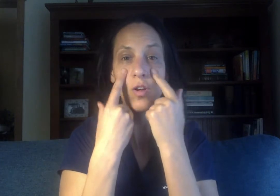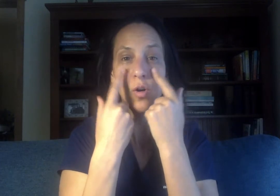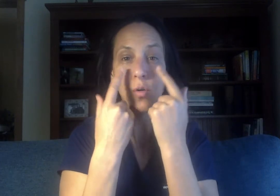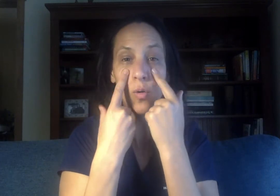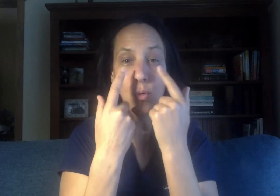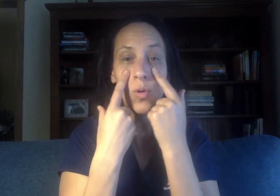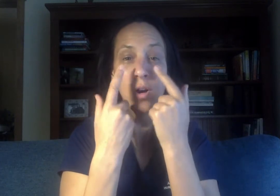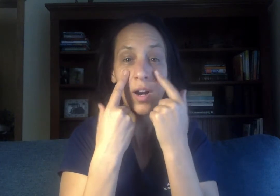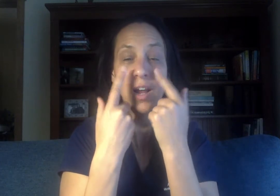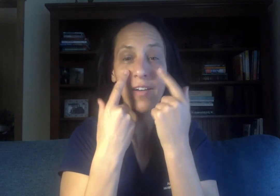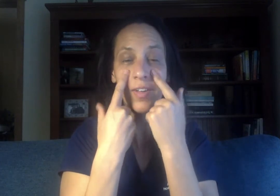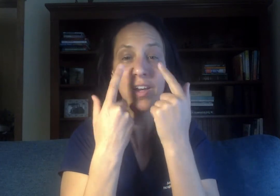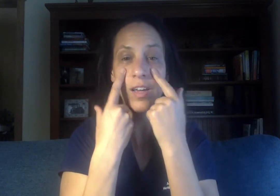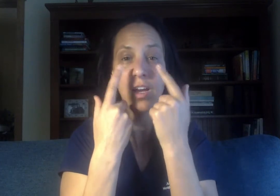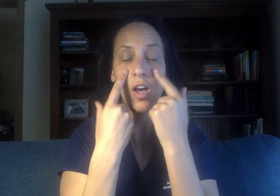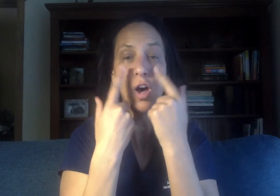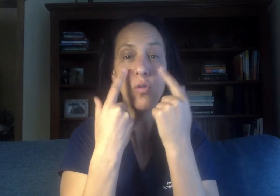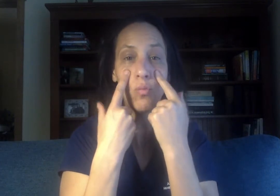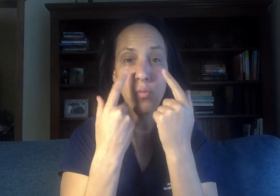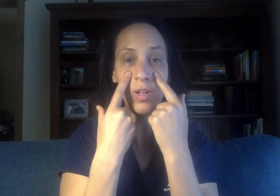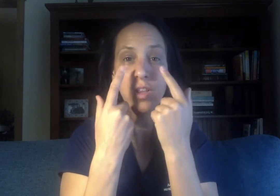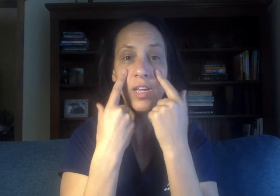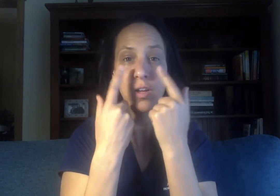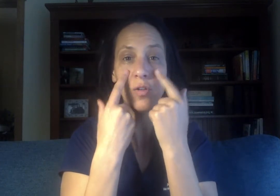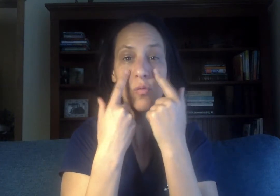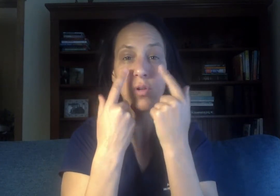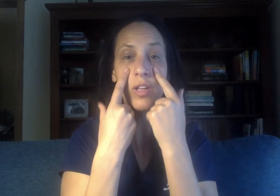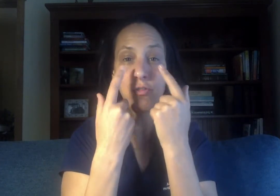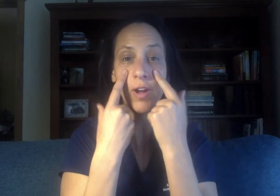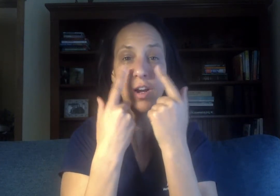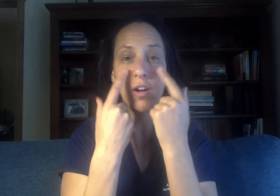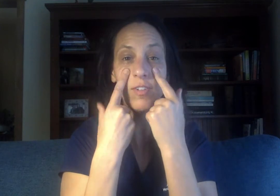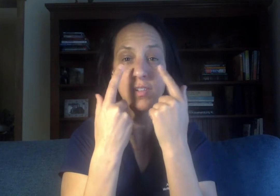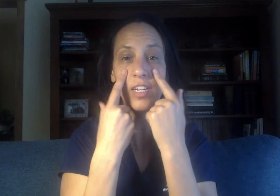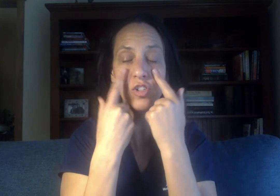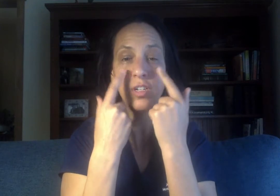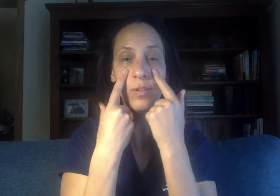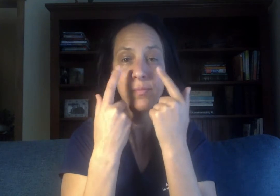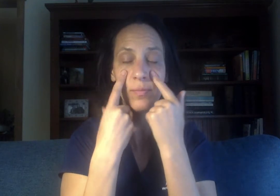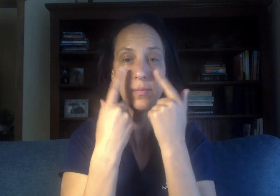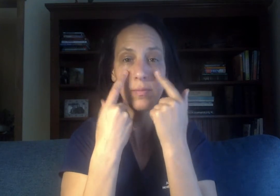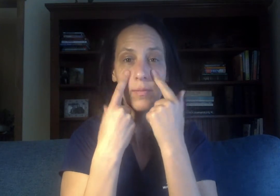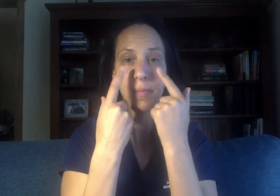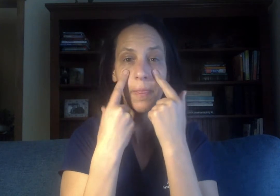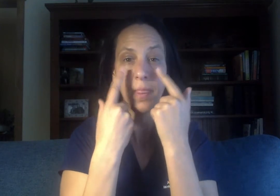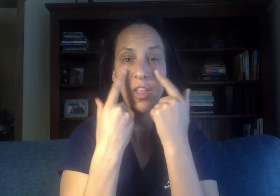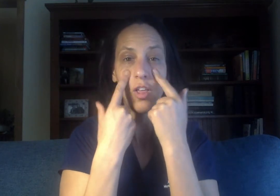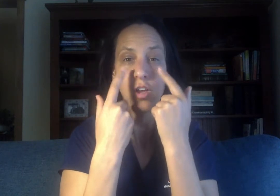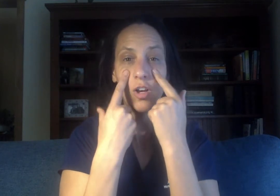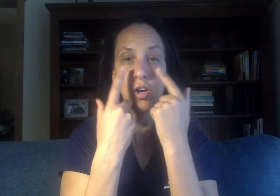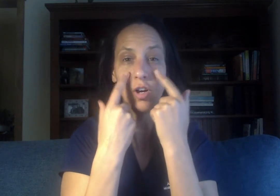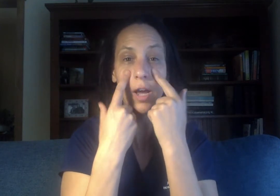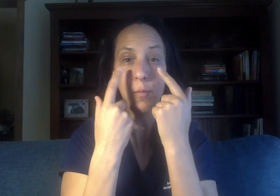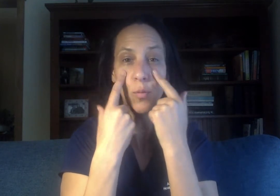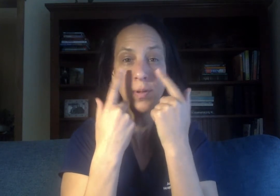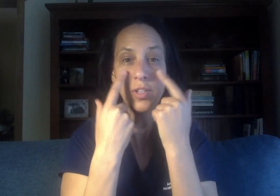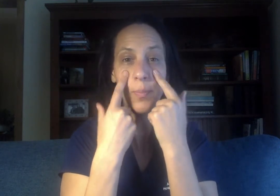or having a really really frank conversation I'm open to the